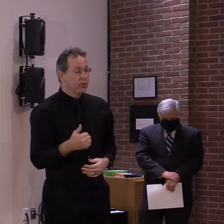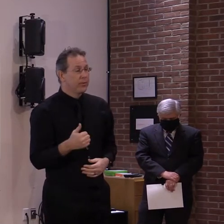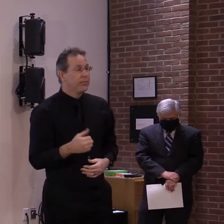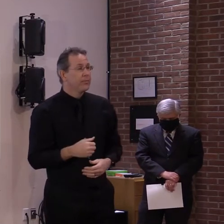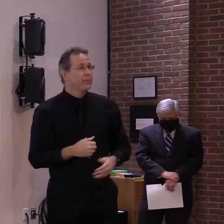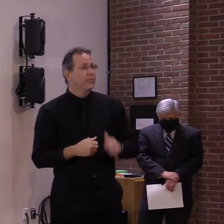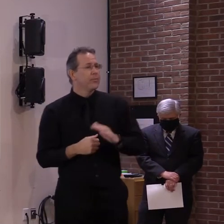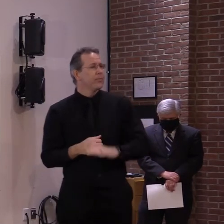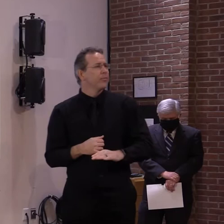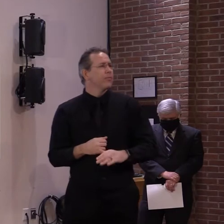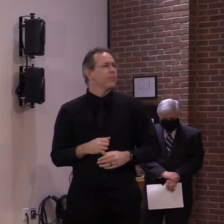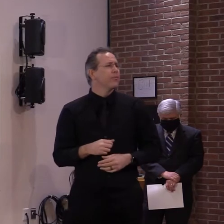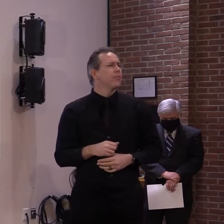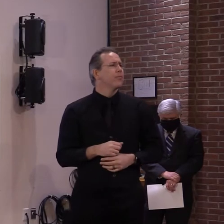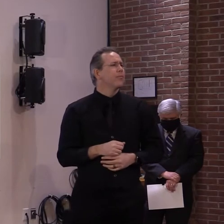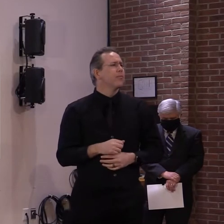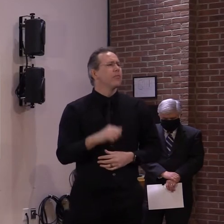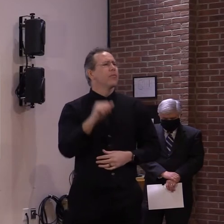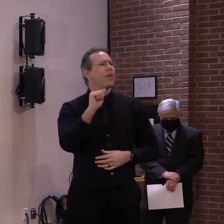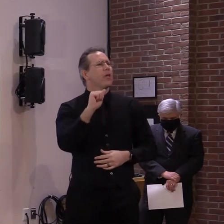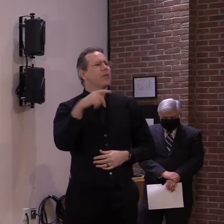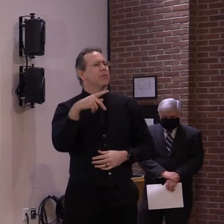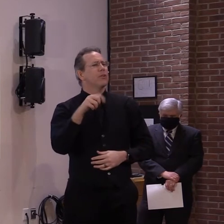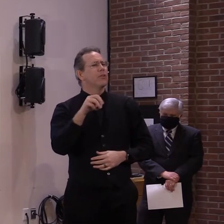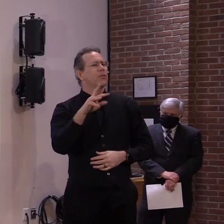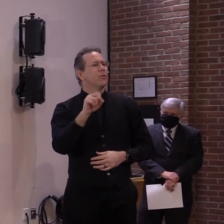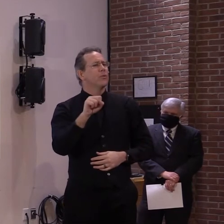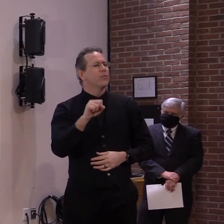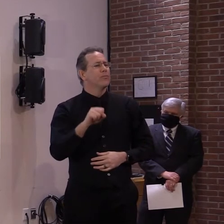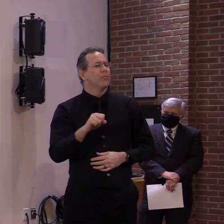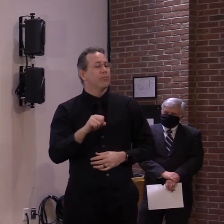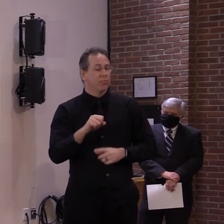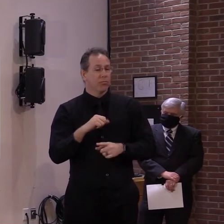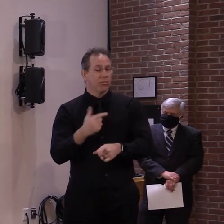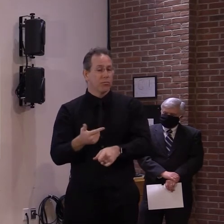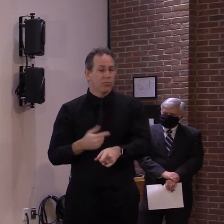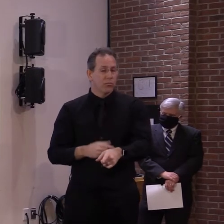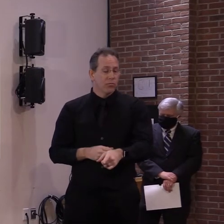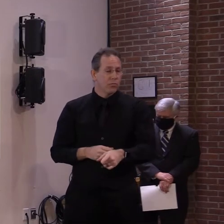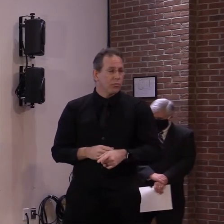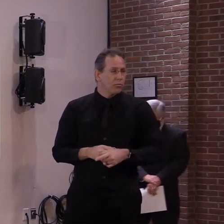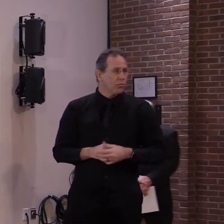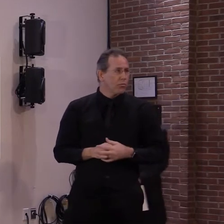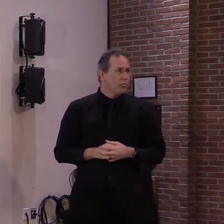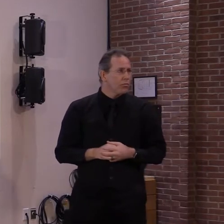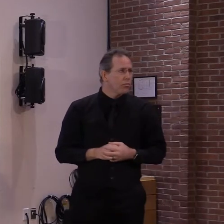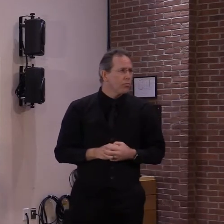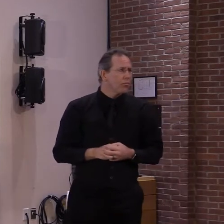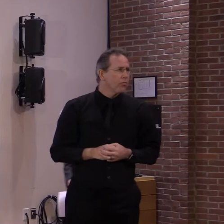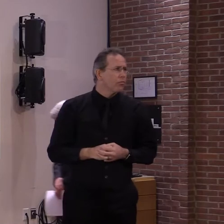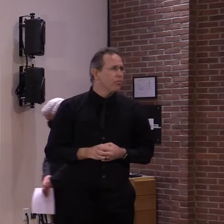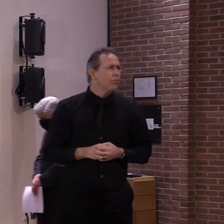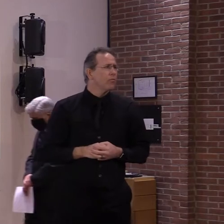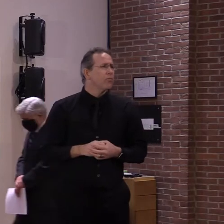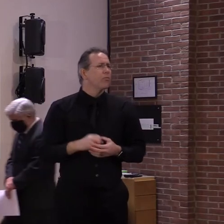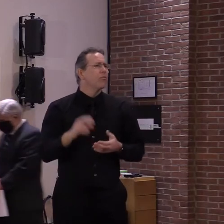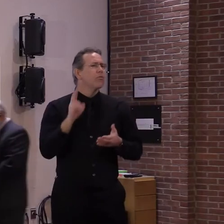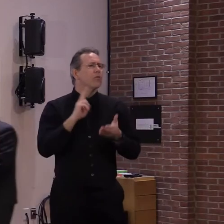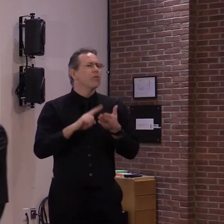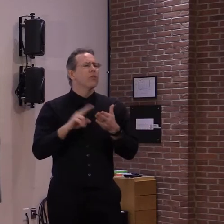Hi. Thank you. Just a clarification. So you're thinking, Secretary Smith, that by early